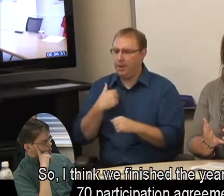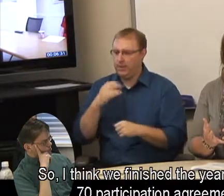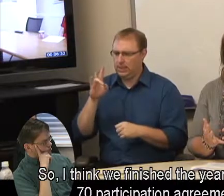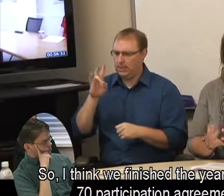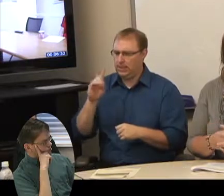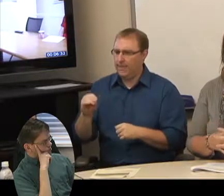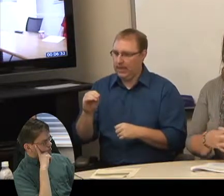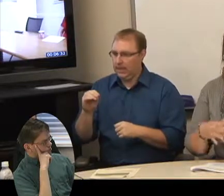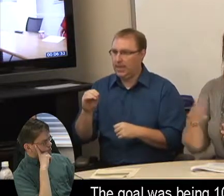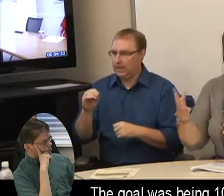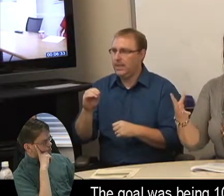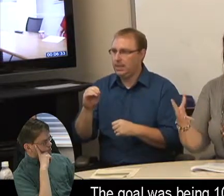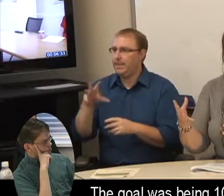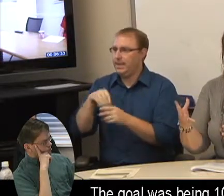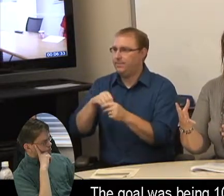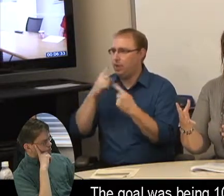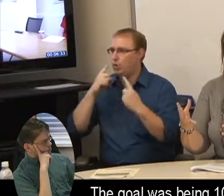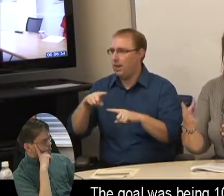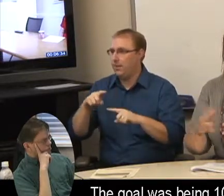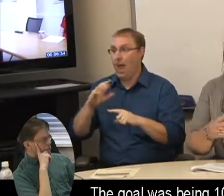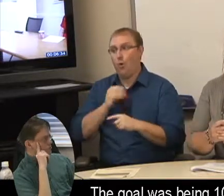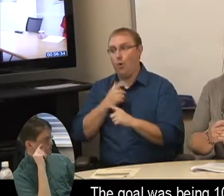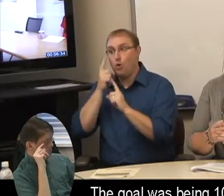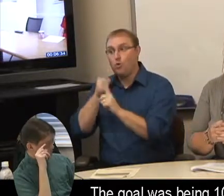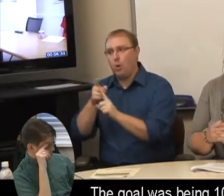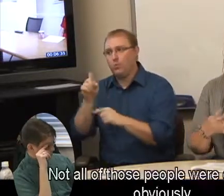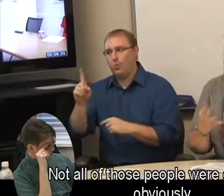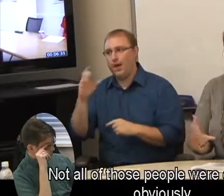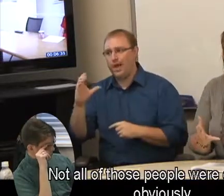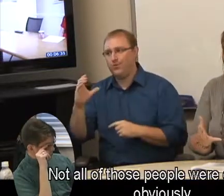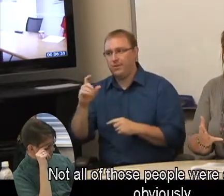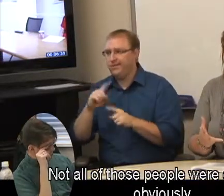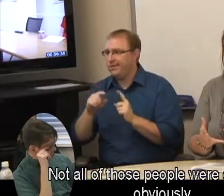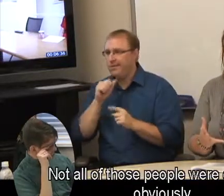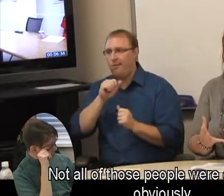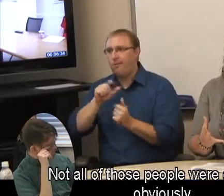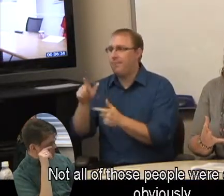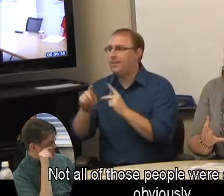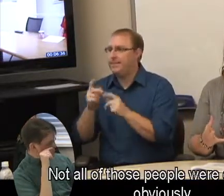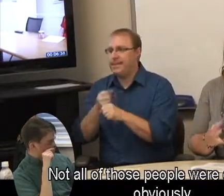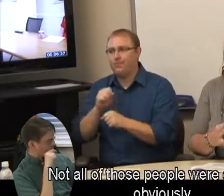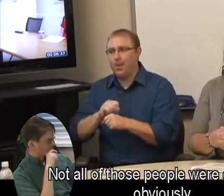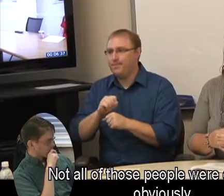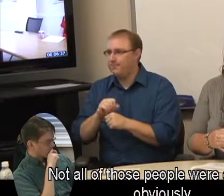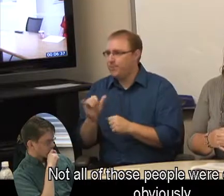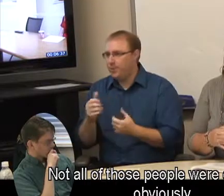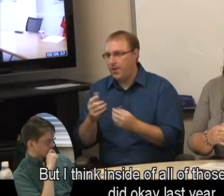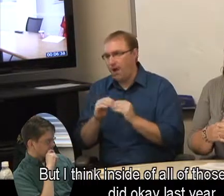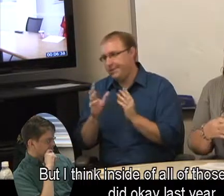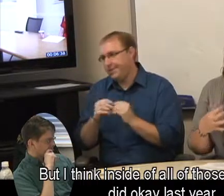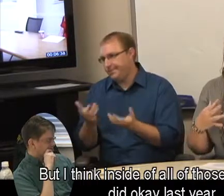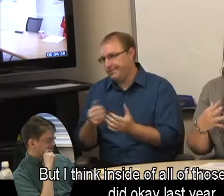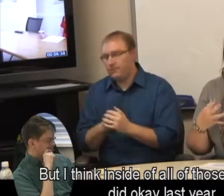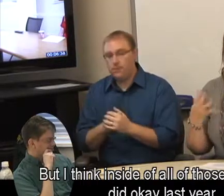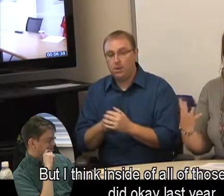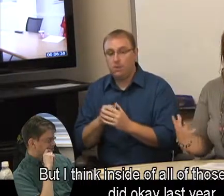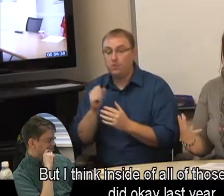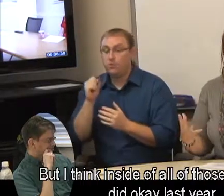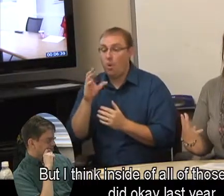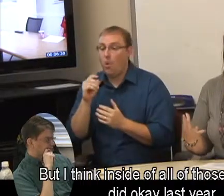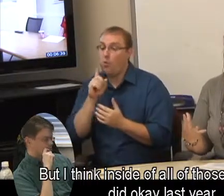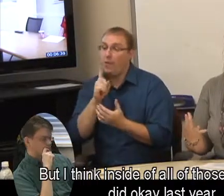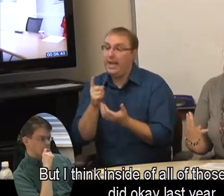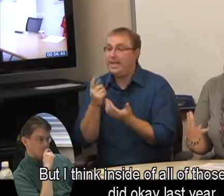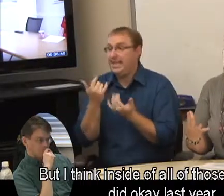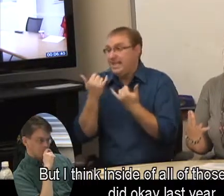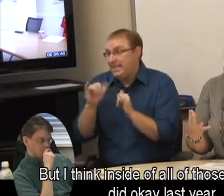agreements. The goal was being 100. Not all of those people were employed, obviously. But I think inside of